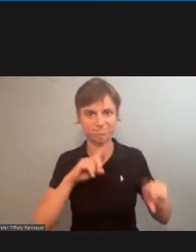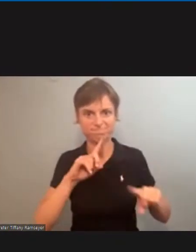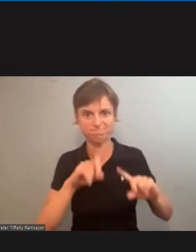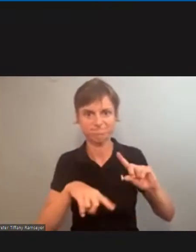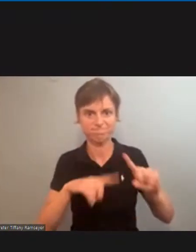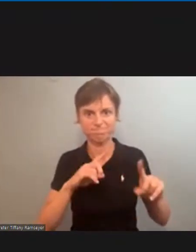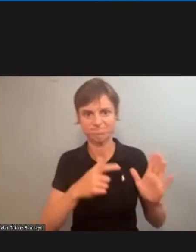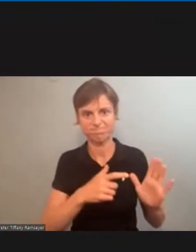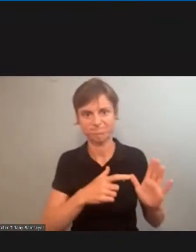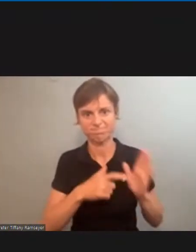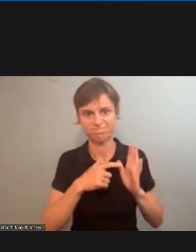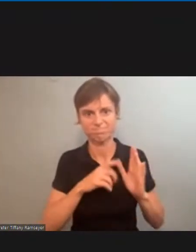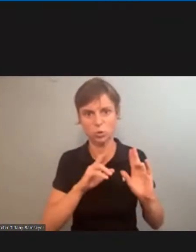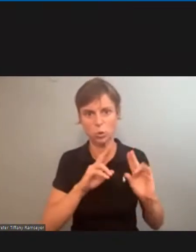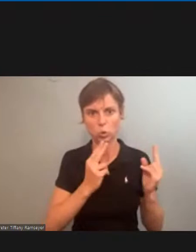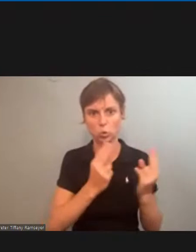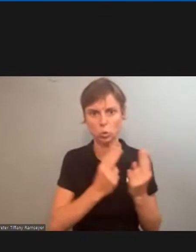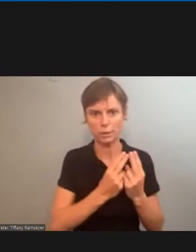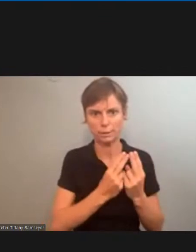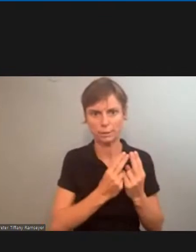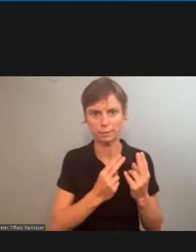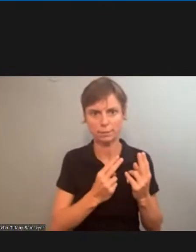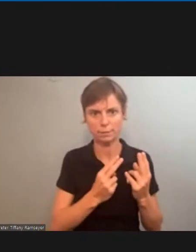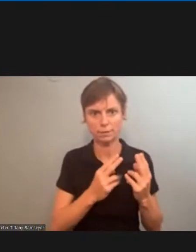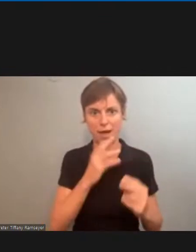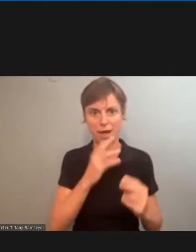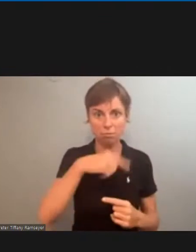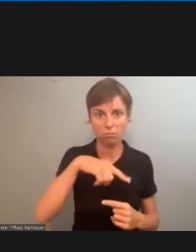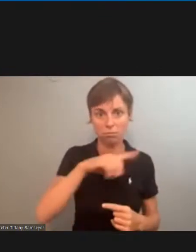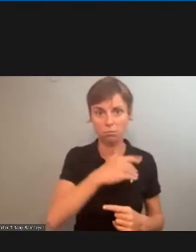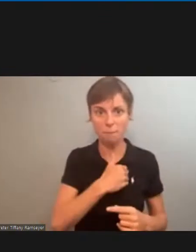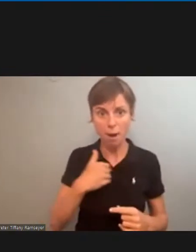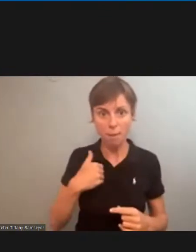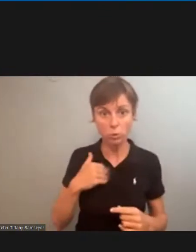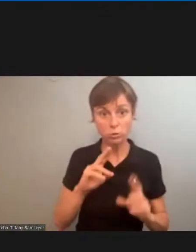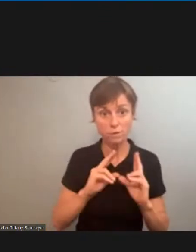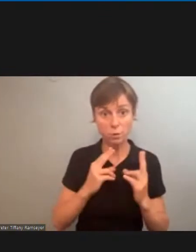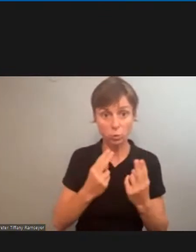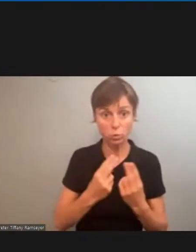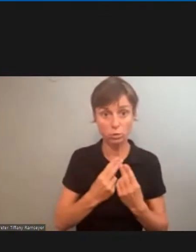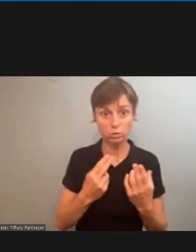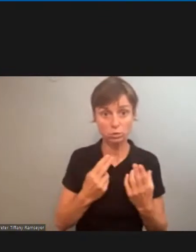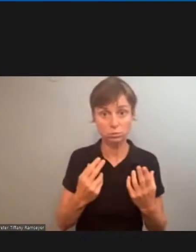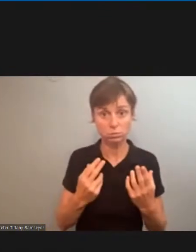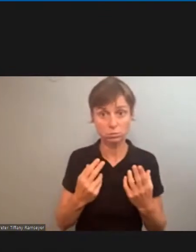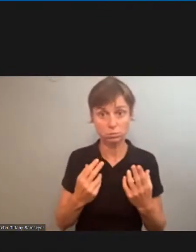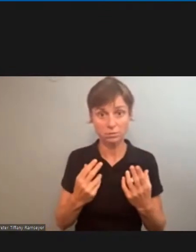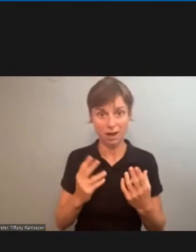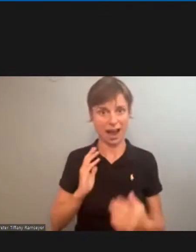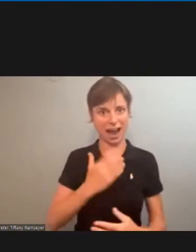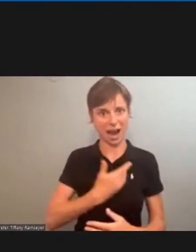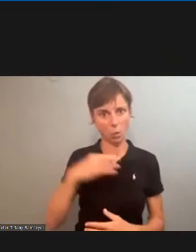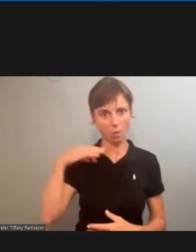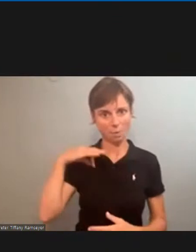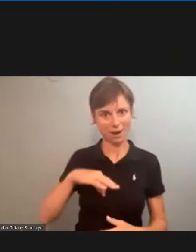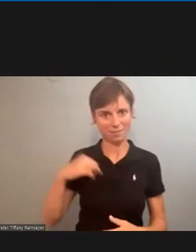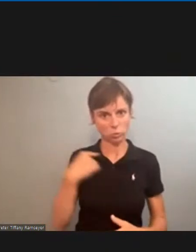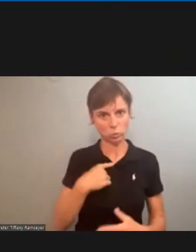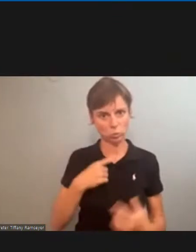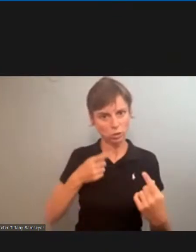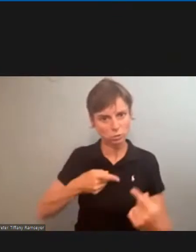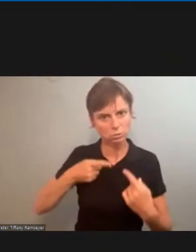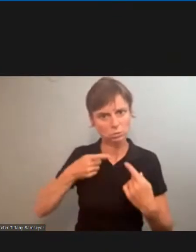the union and from our members of the benefits that we have struggled for,